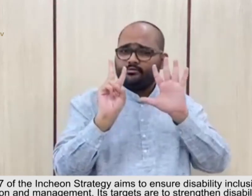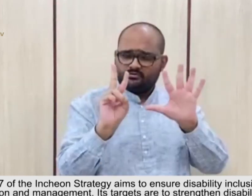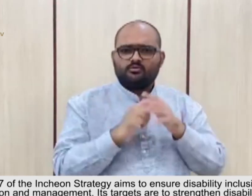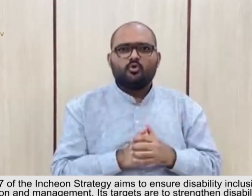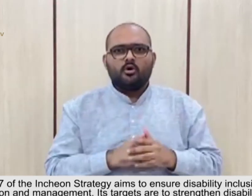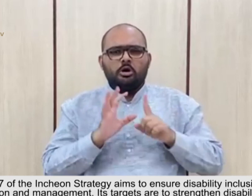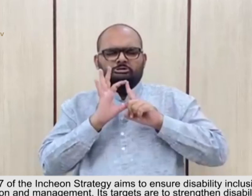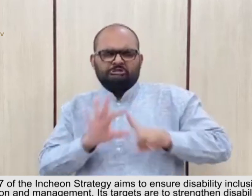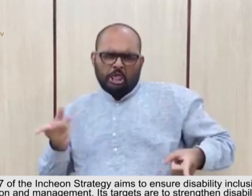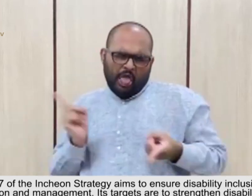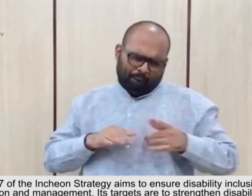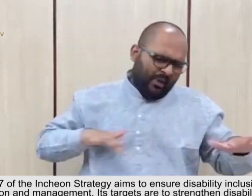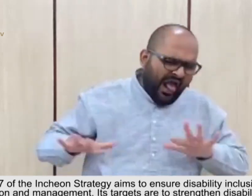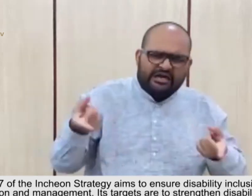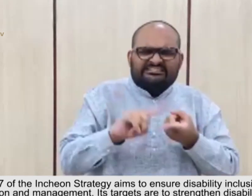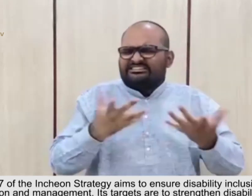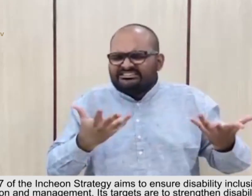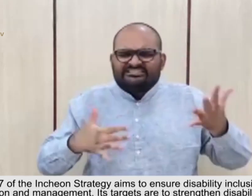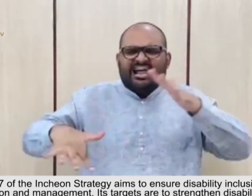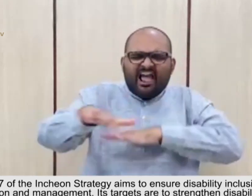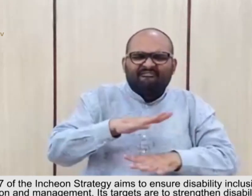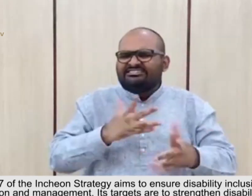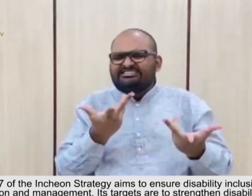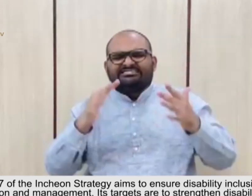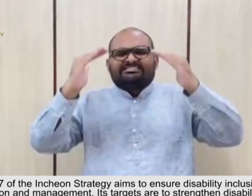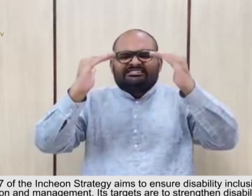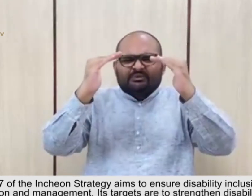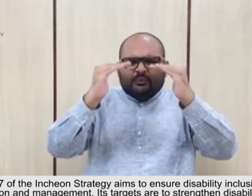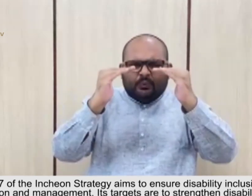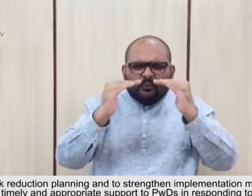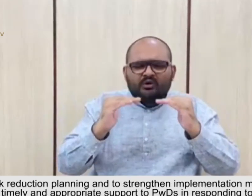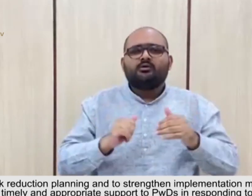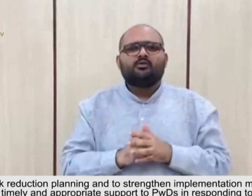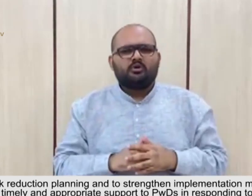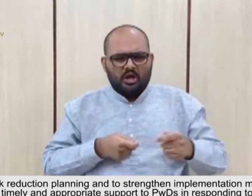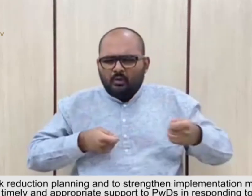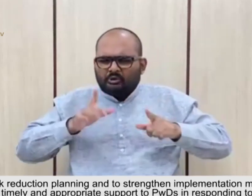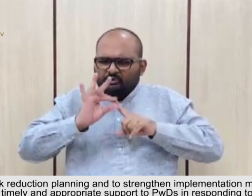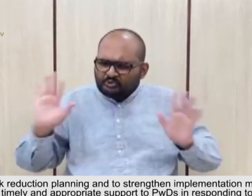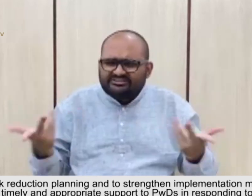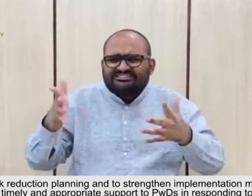management. Its targets are to strengthen disability inclusive disaster risk reduction